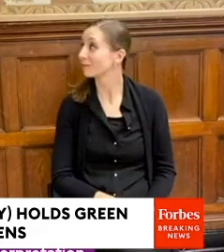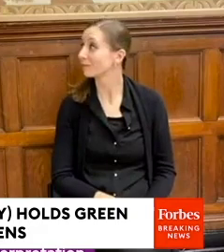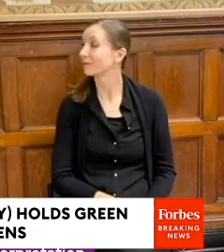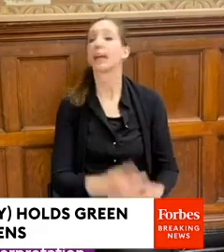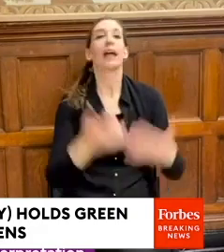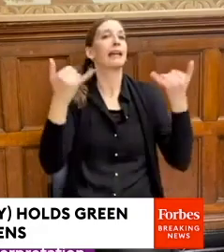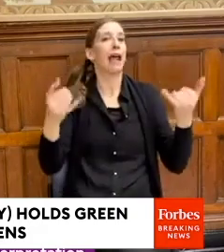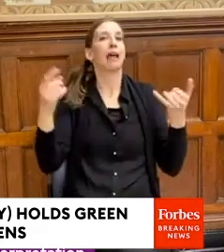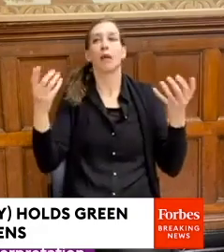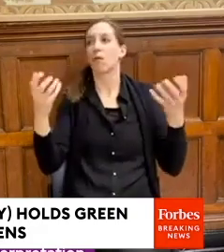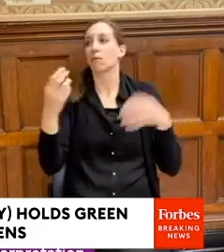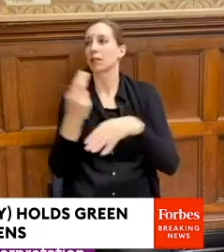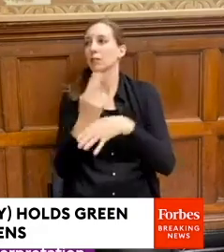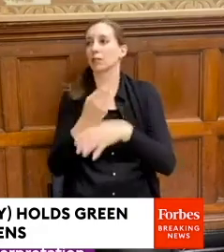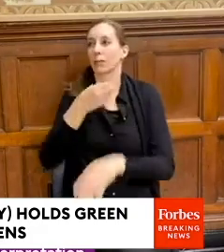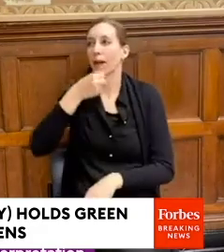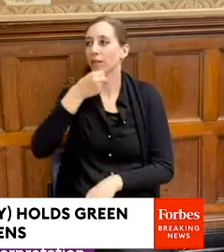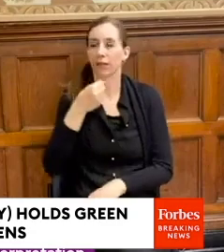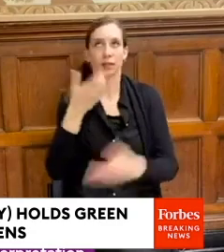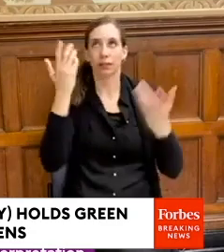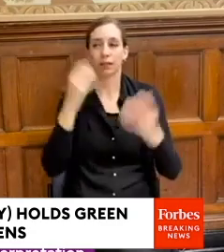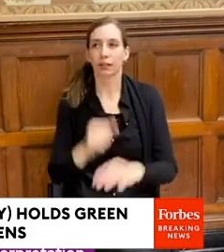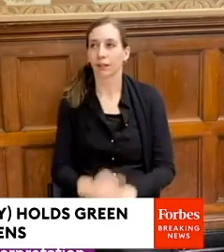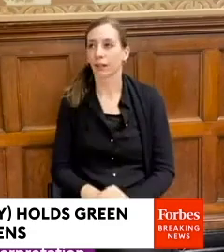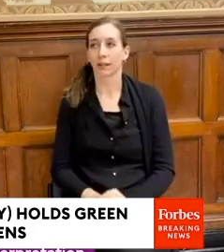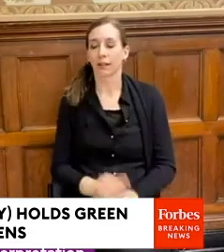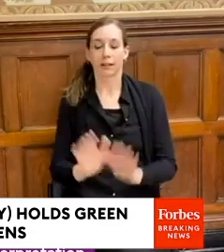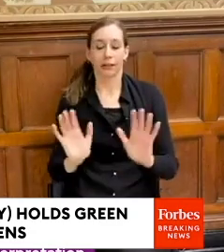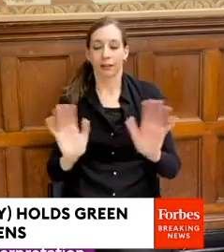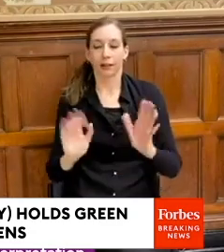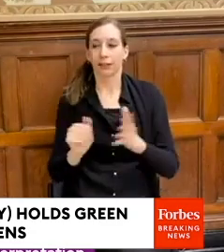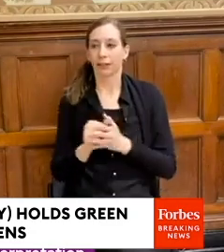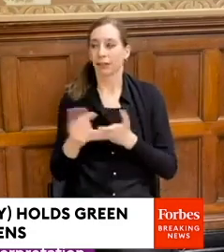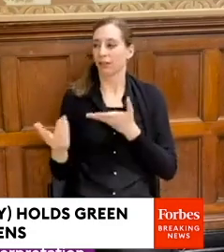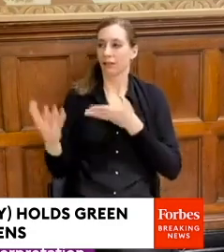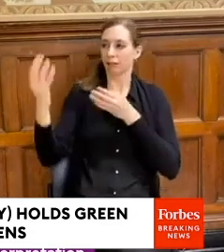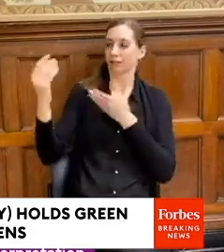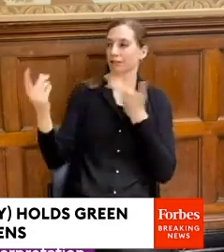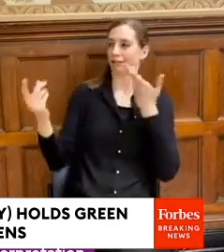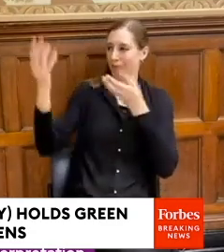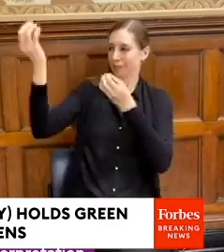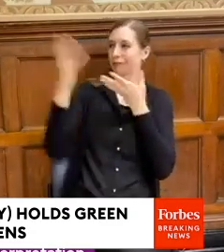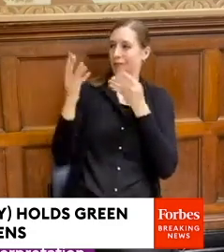Now the mic needs to go on the stand. I'm getting more regulations by the minute here.